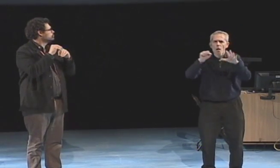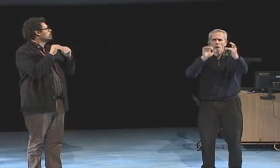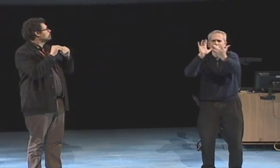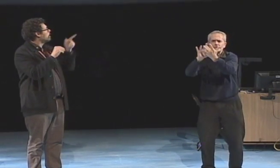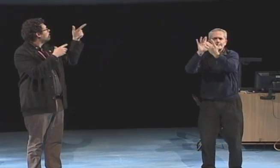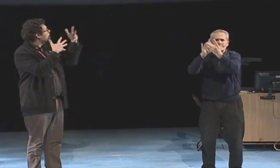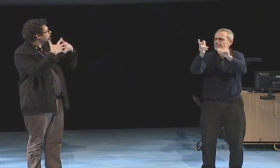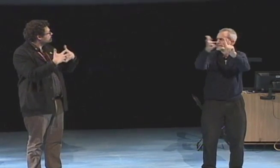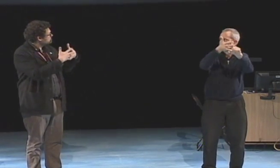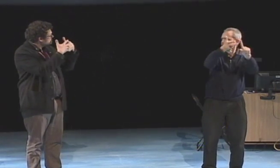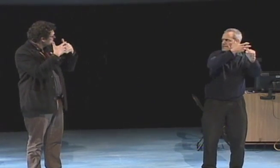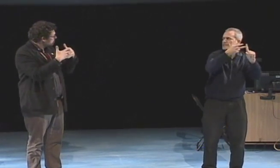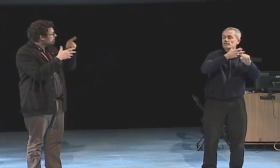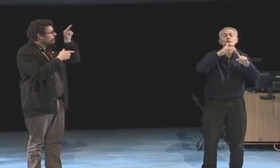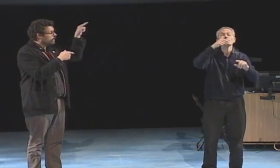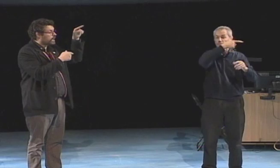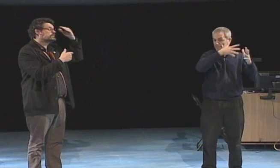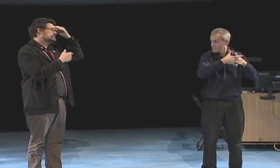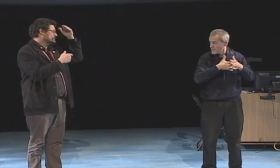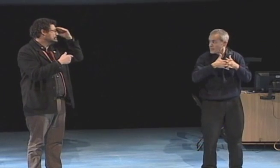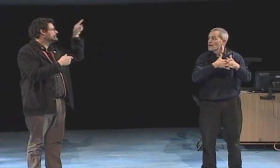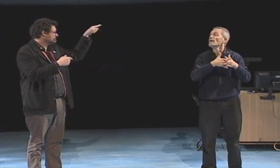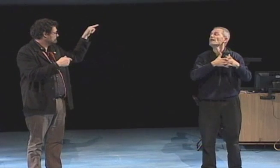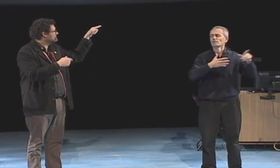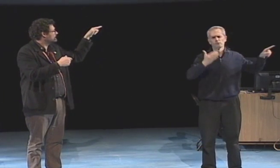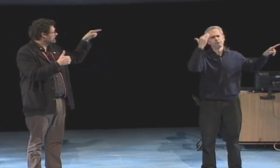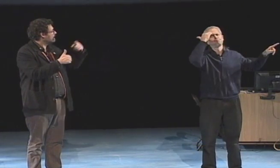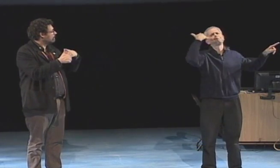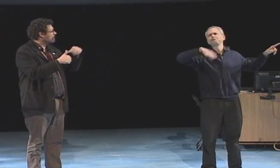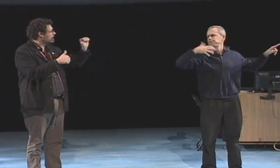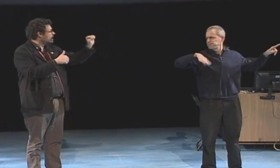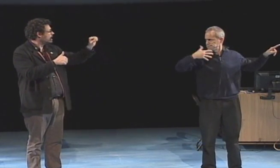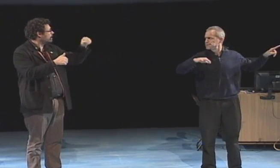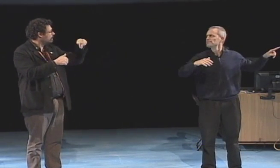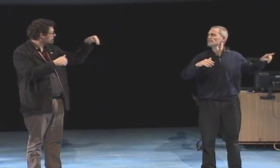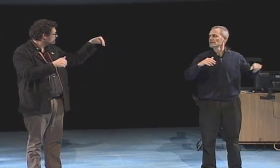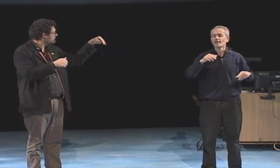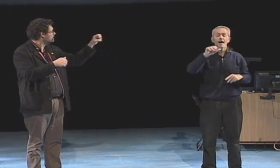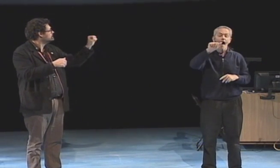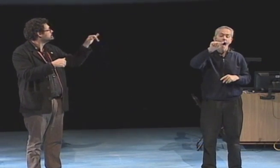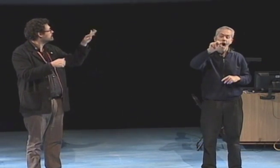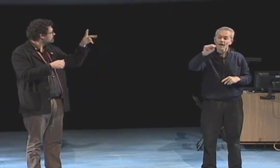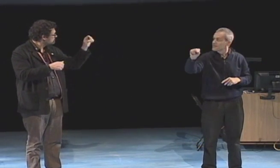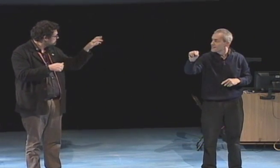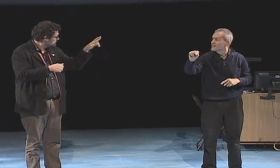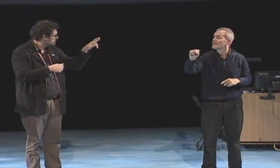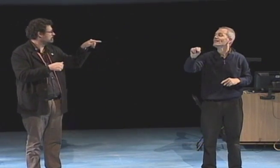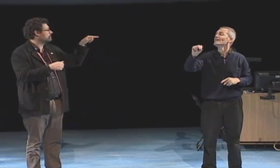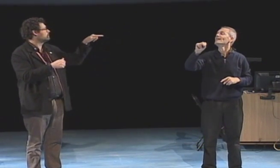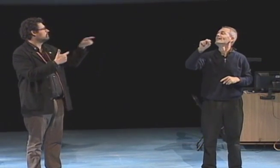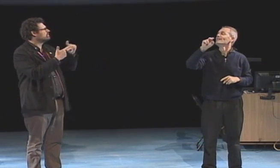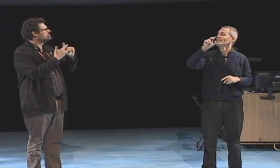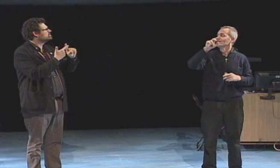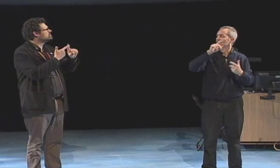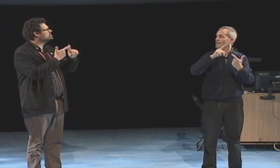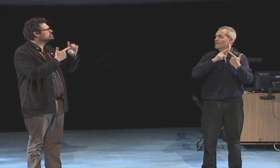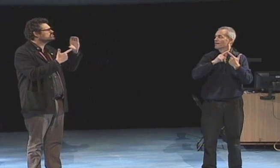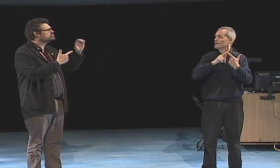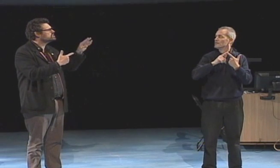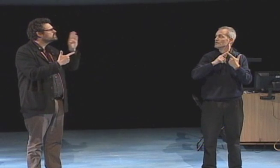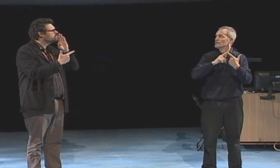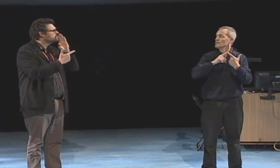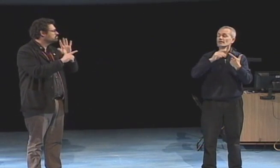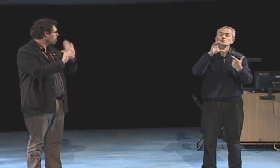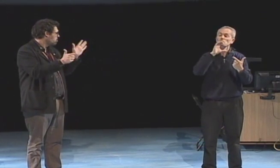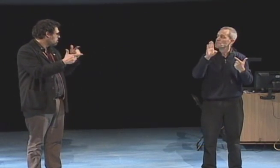I also met some other artists that I had heard of through my readings and I began to make connections and create a network